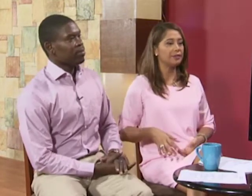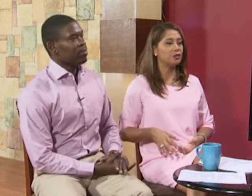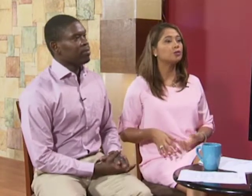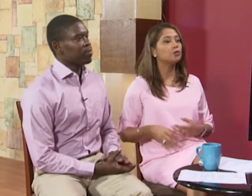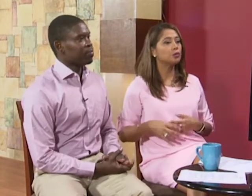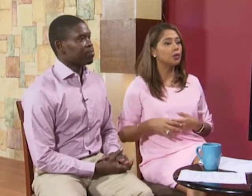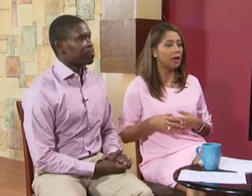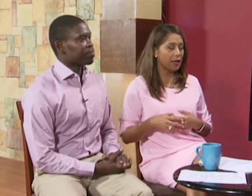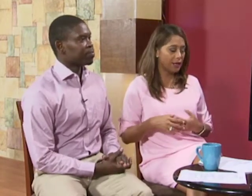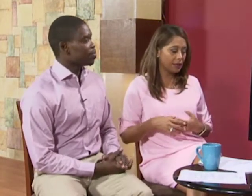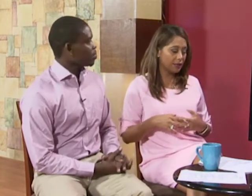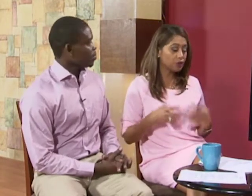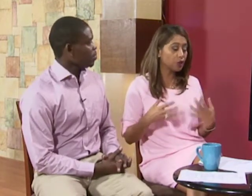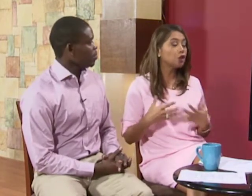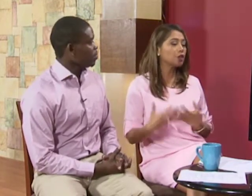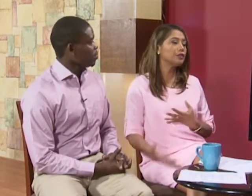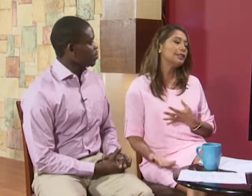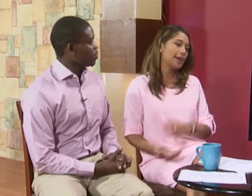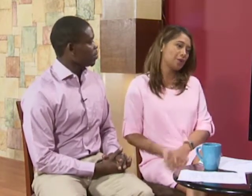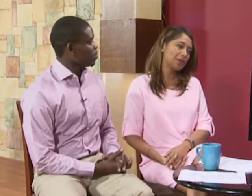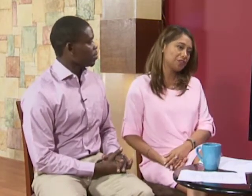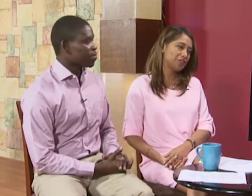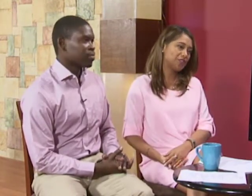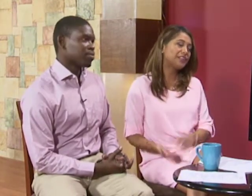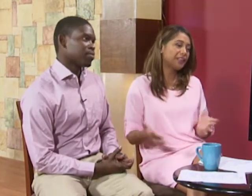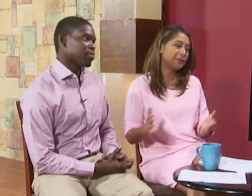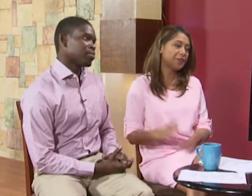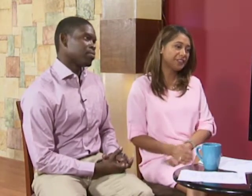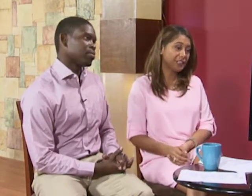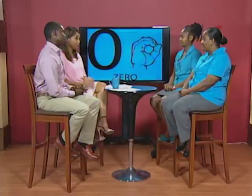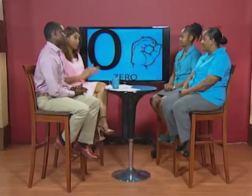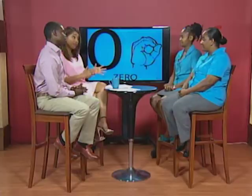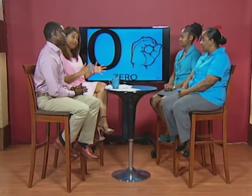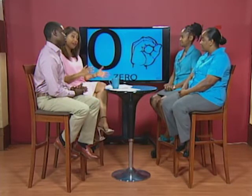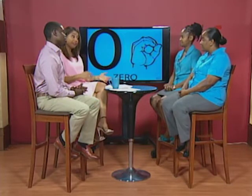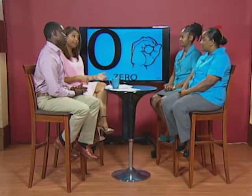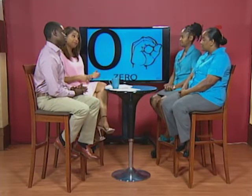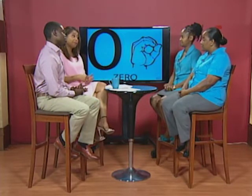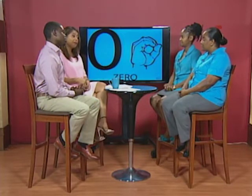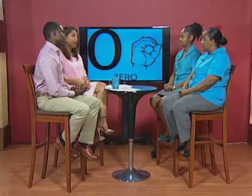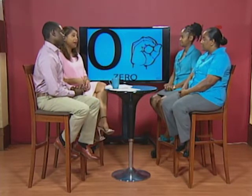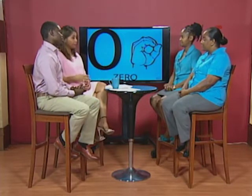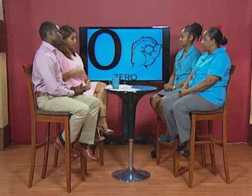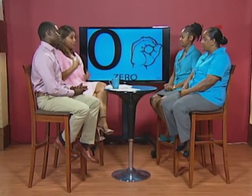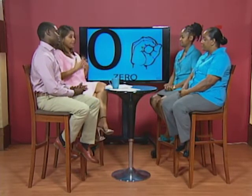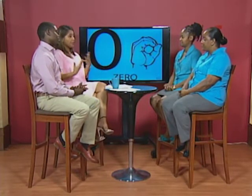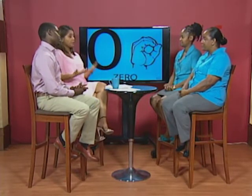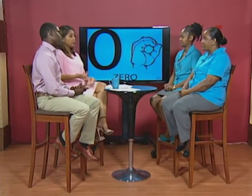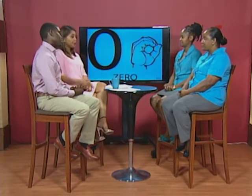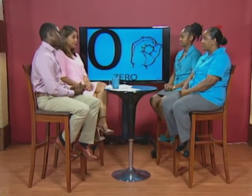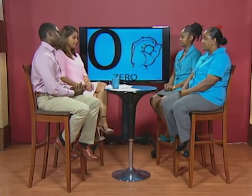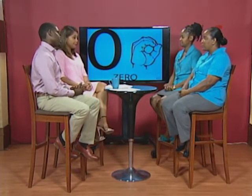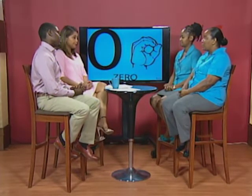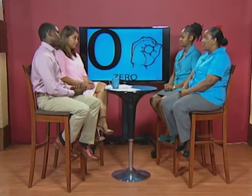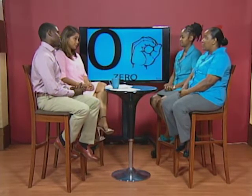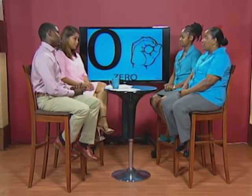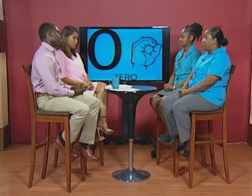to uh to learn the language in that period of time do you really find them i'm picking it up quickly well